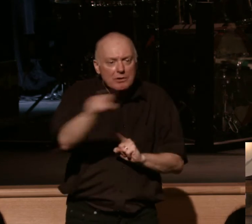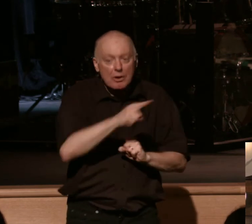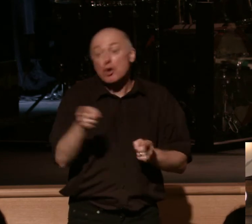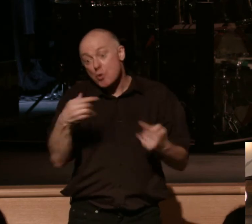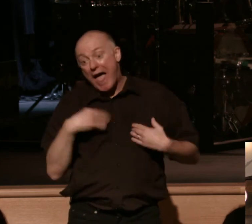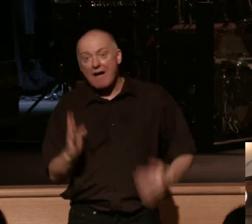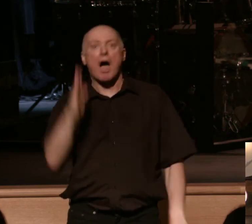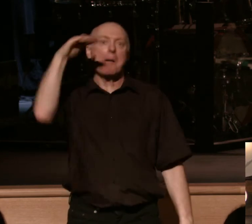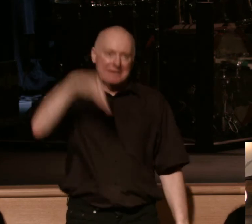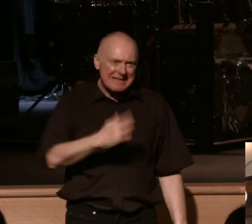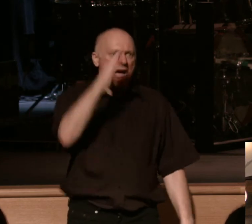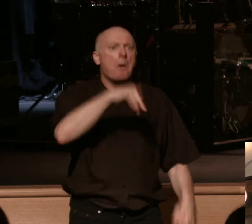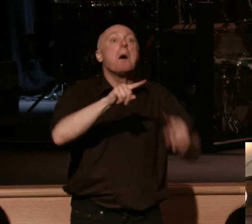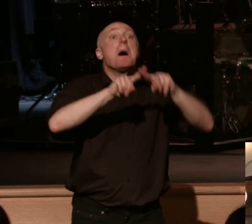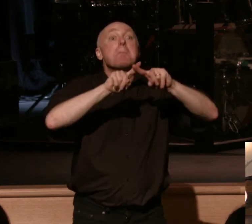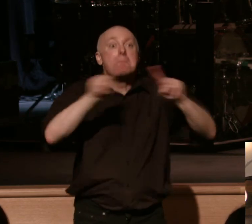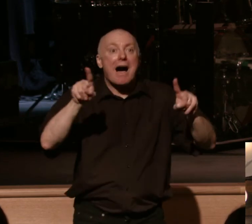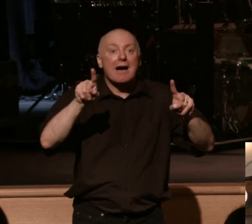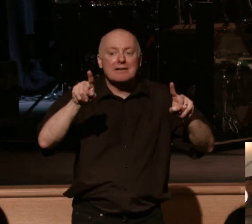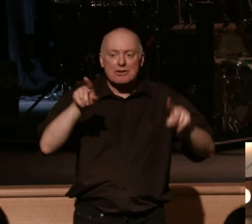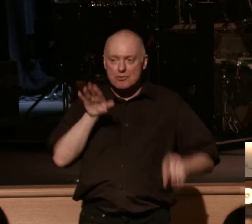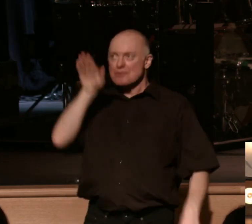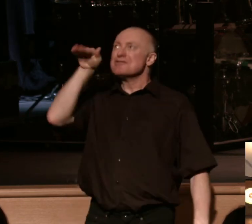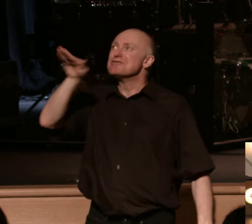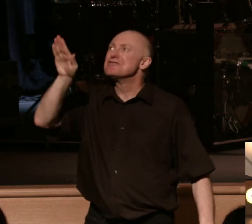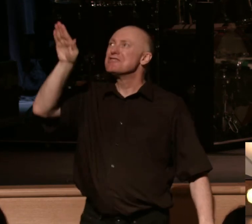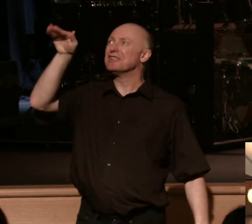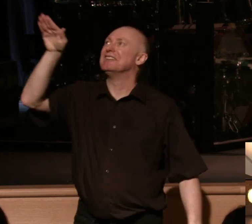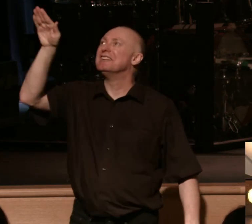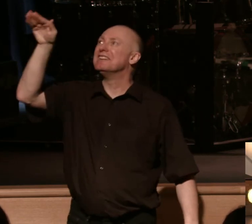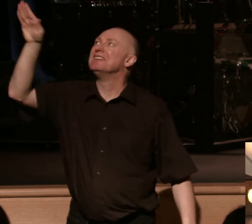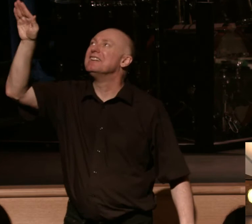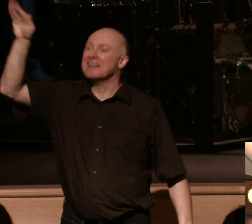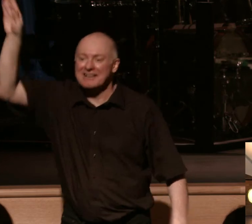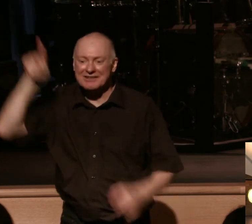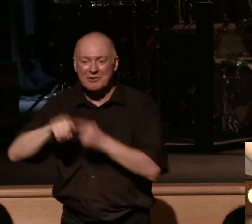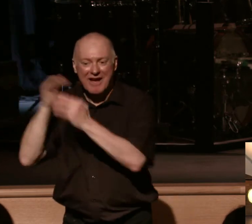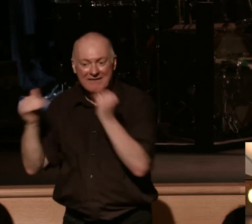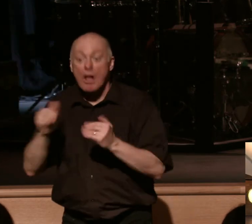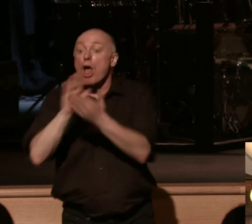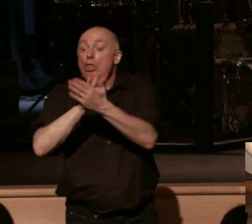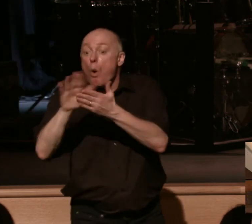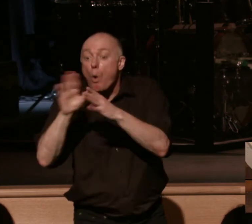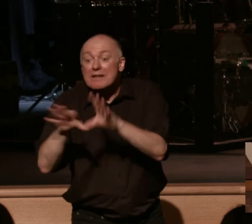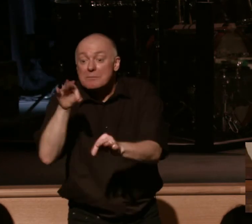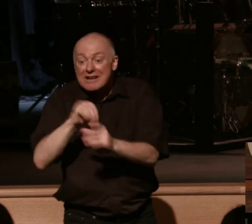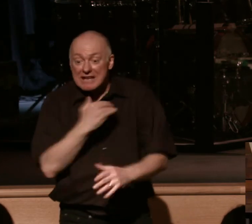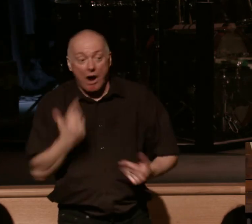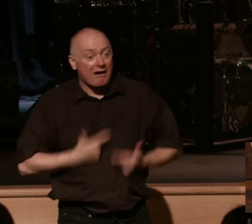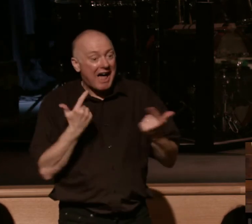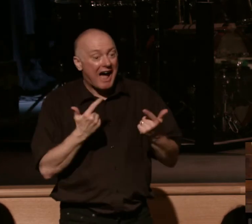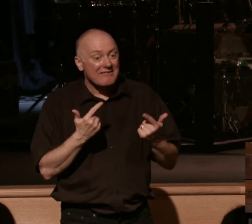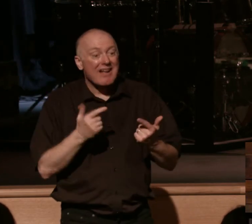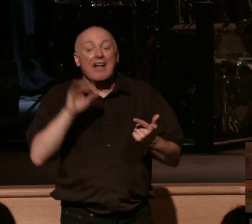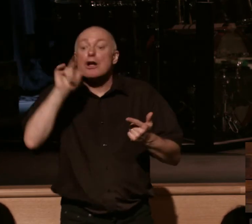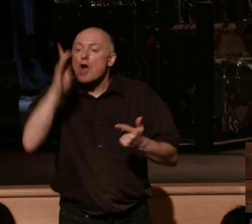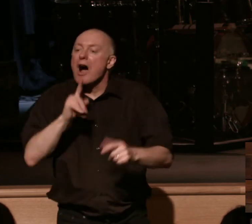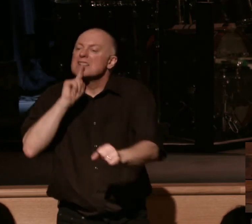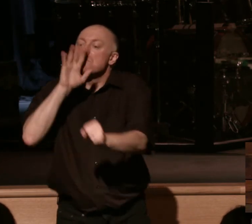downs but the trajectory is going in this direction the Holy Spirit in our lives is God's pledge and promise to